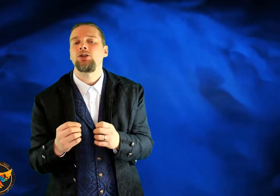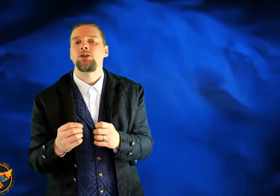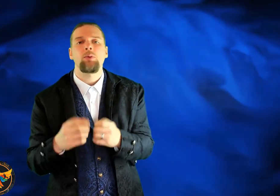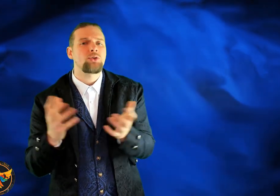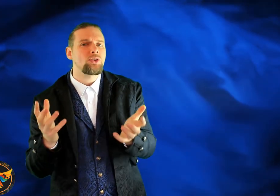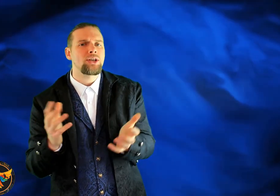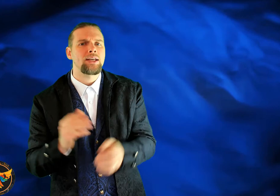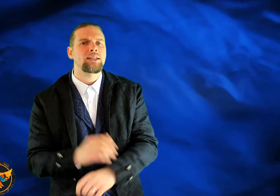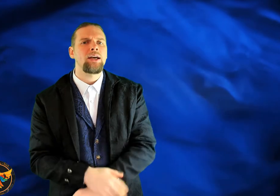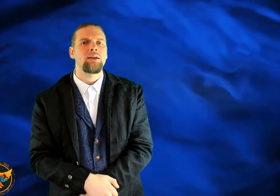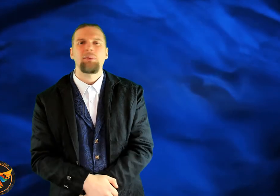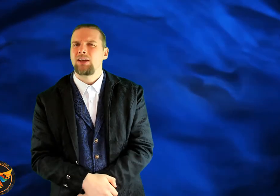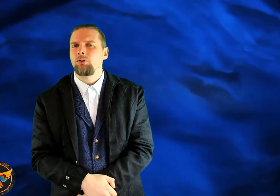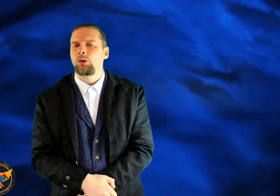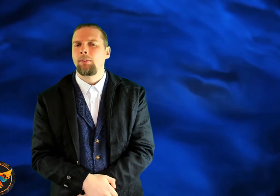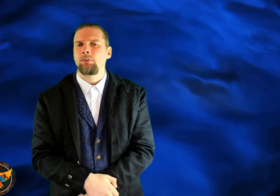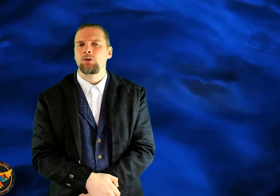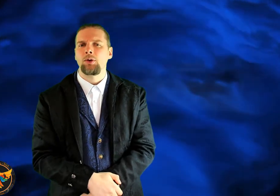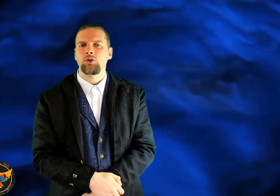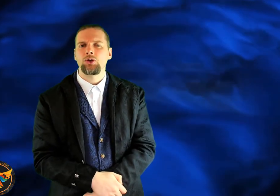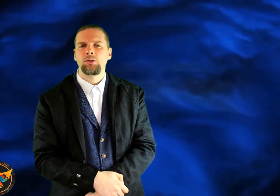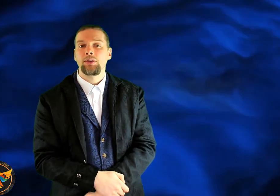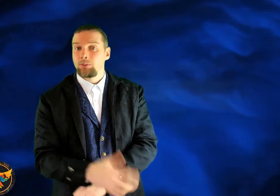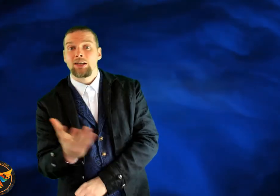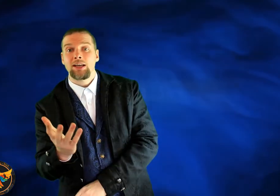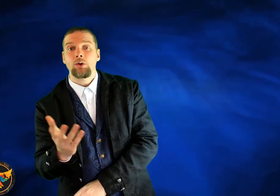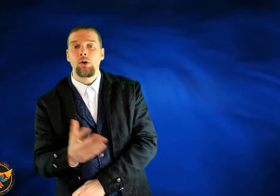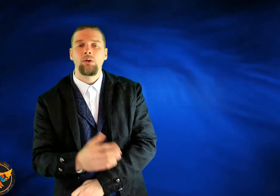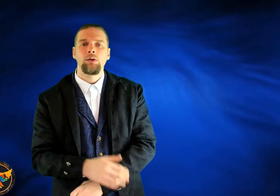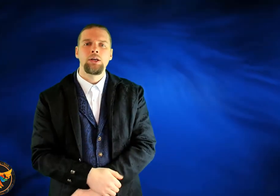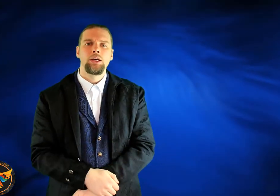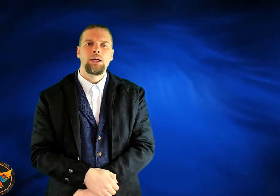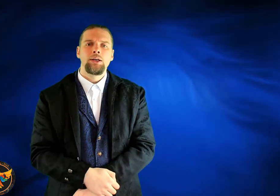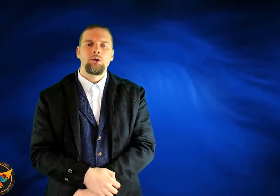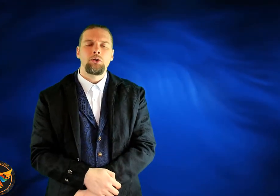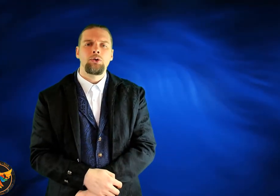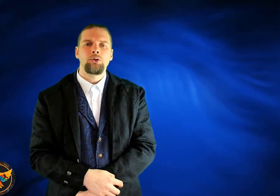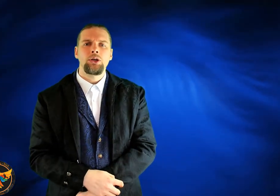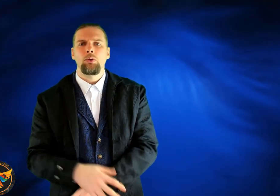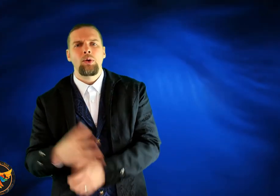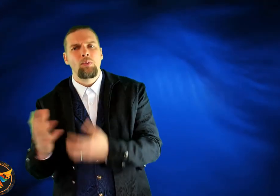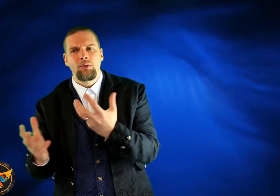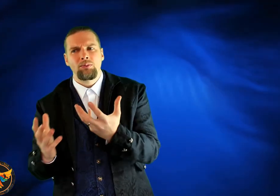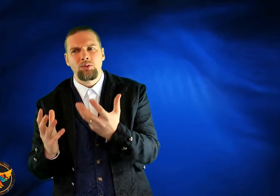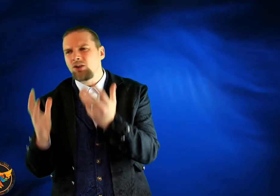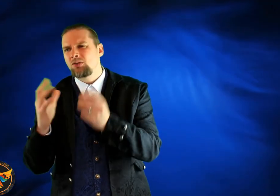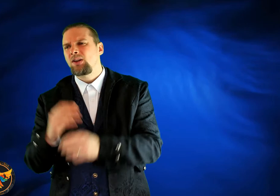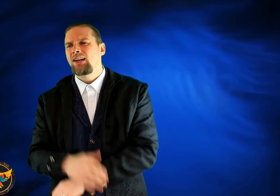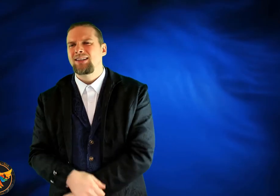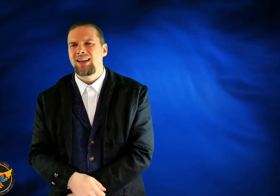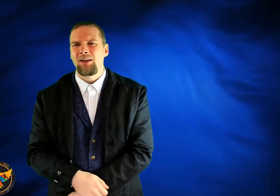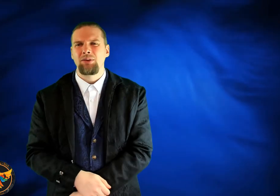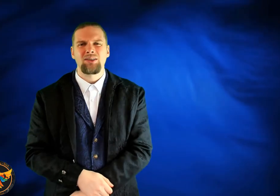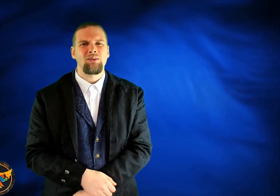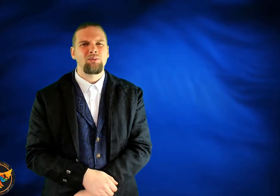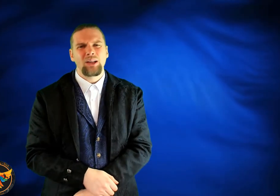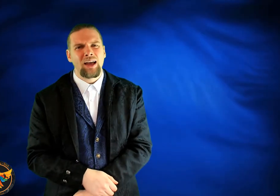They just said, well, John's a nice guy, but he's never going to amount to much. That was an exact quote. Or, you know, well, John's a really nice guy, but he's not really